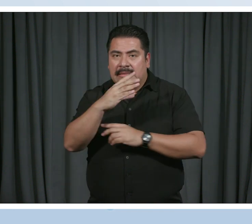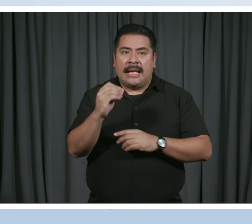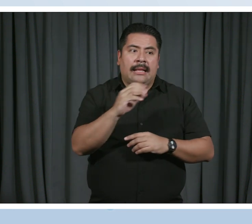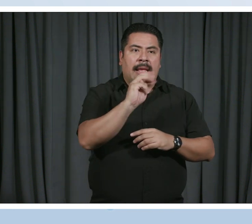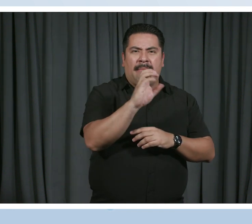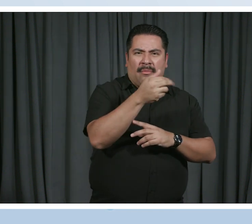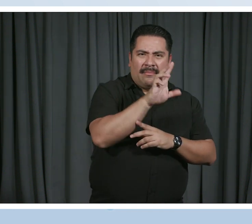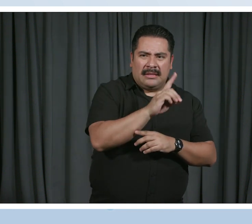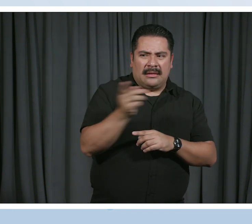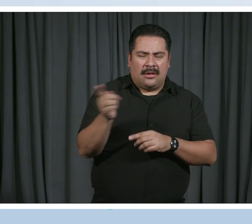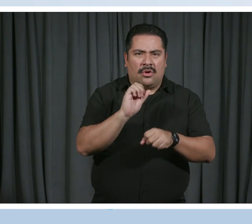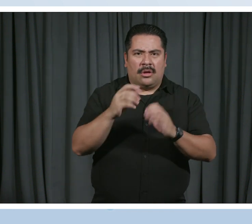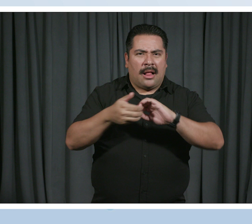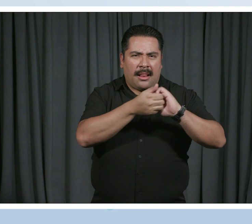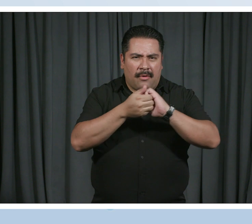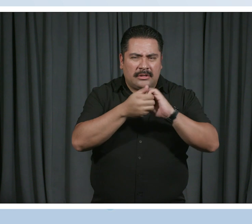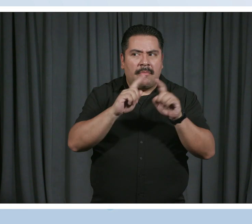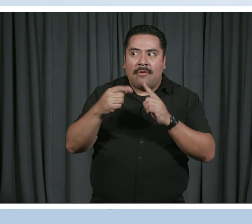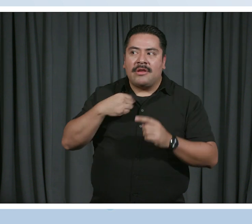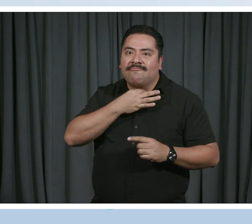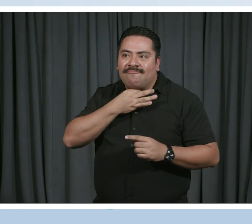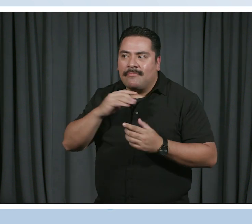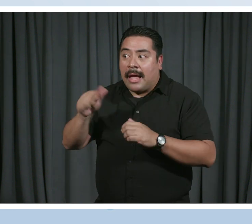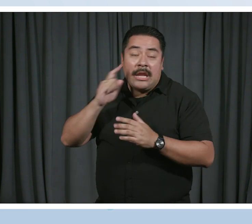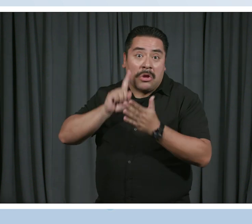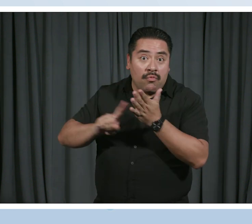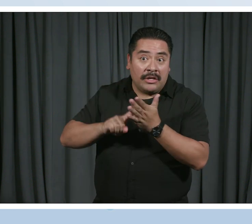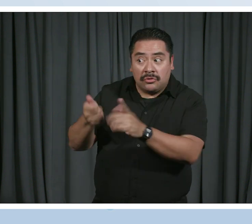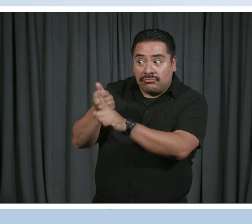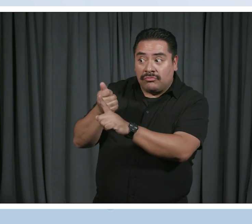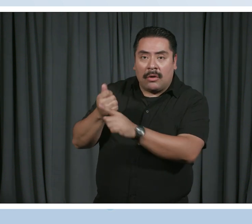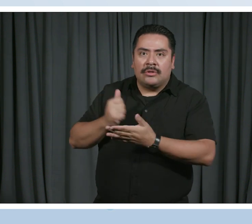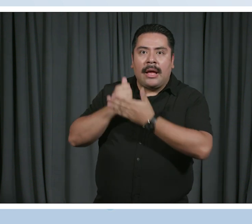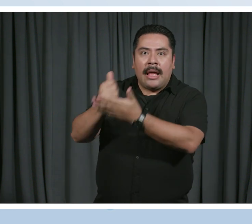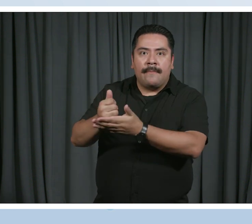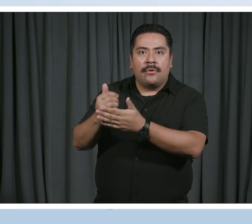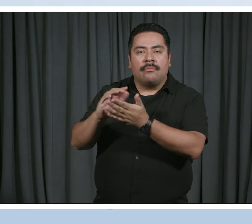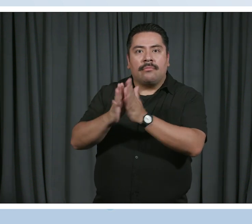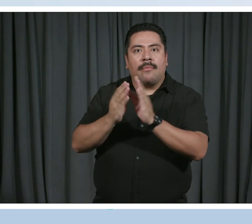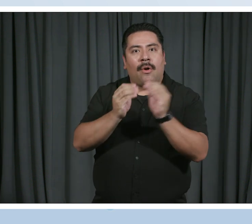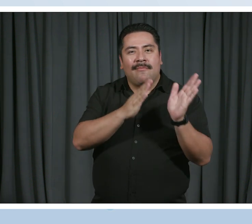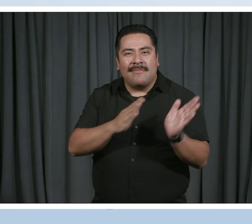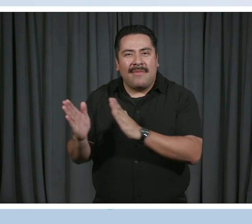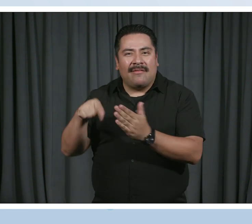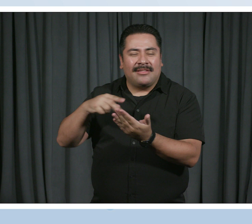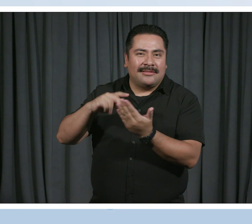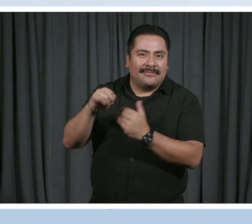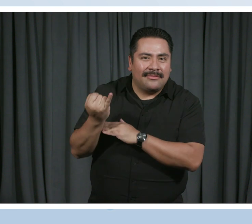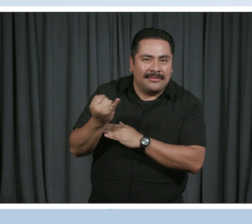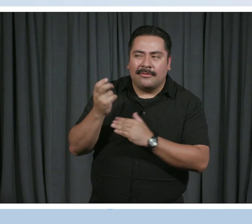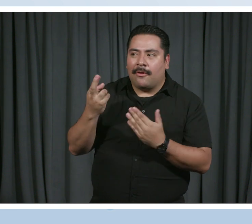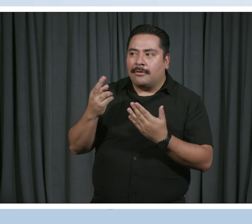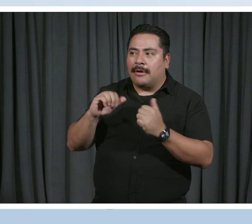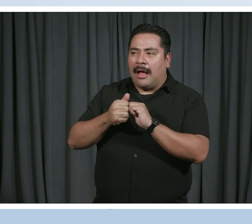Disabilities. But would just love to learn about any research you did to help you be more prepared for the project or just